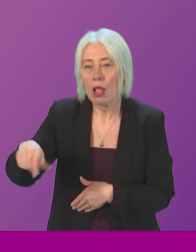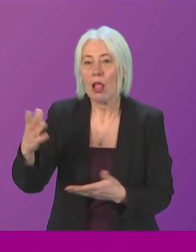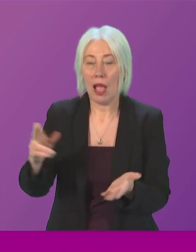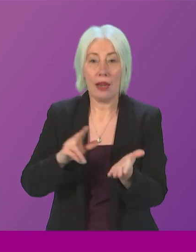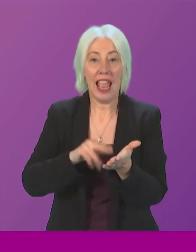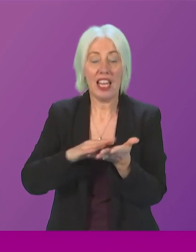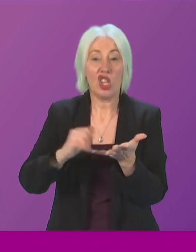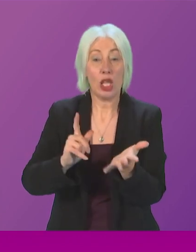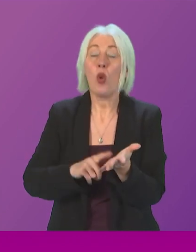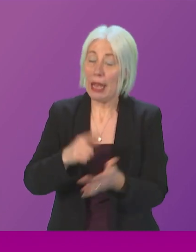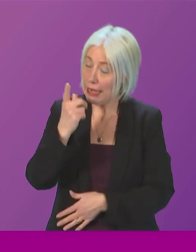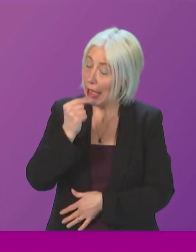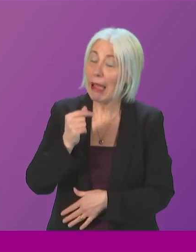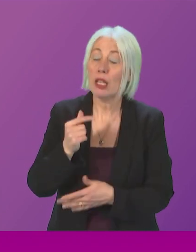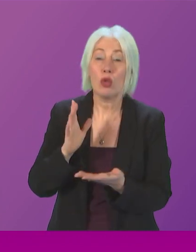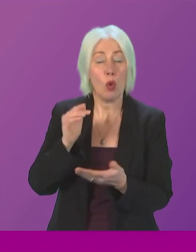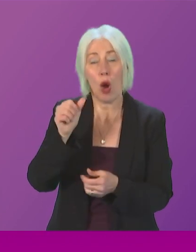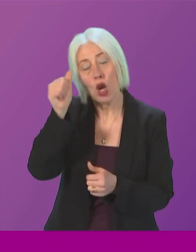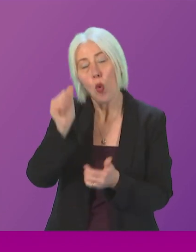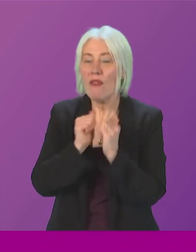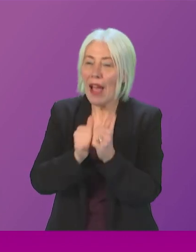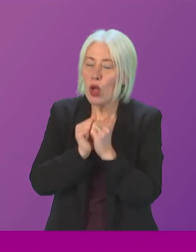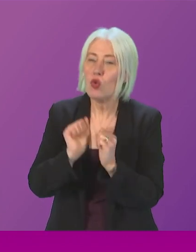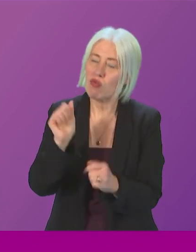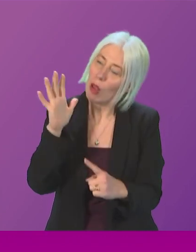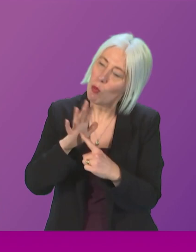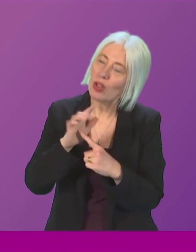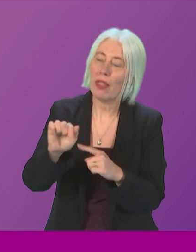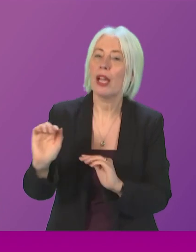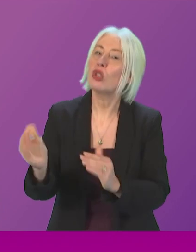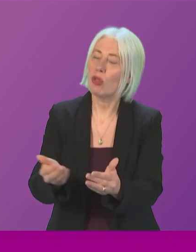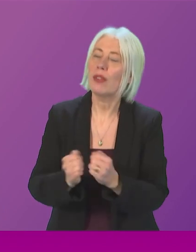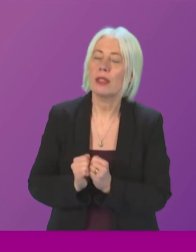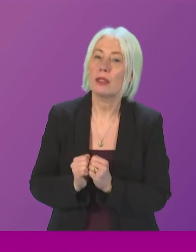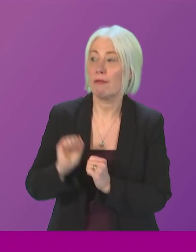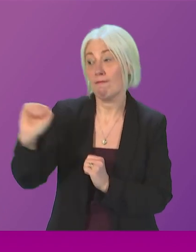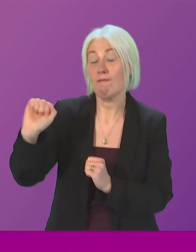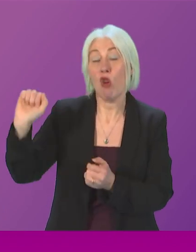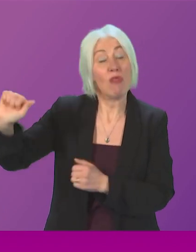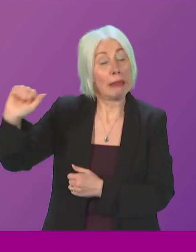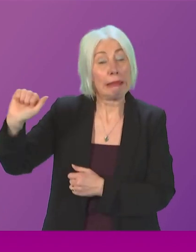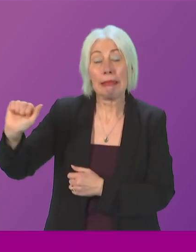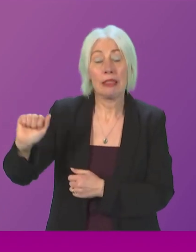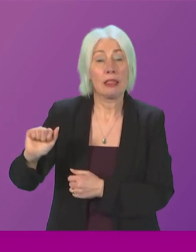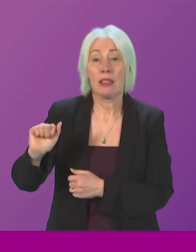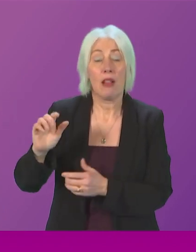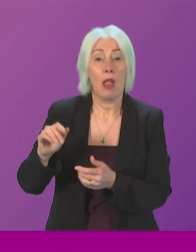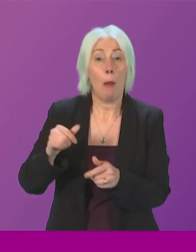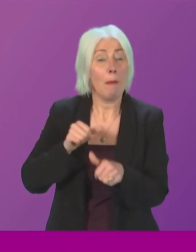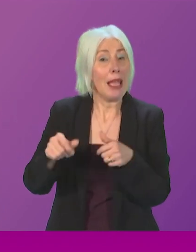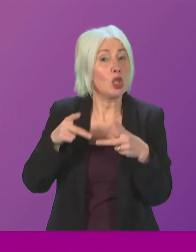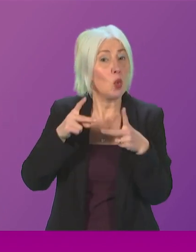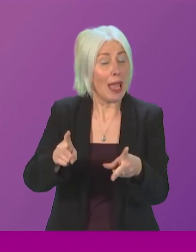NHS Lothian so I do value the importance of the service Fiona Hislop is correct absolutely correct in saying that the most effective